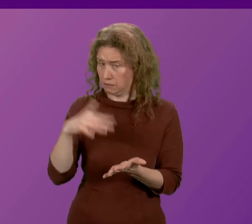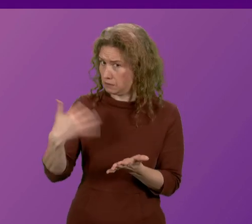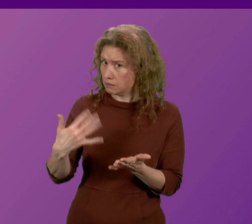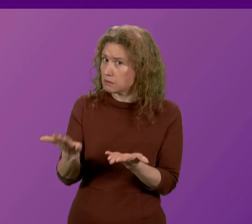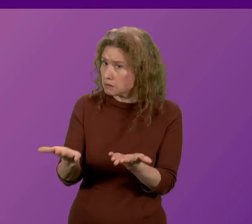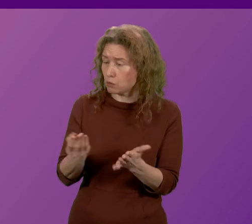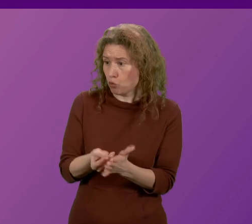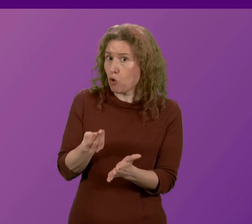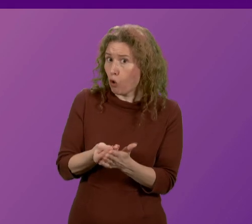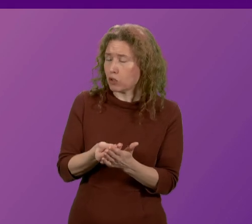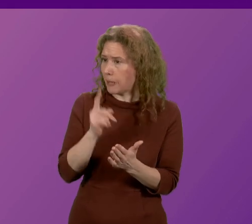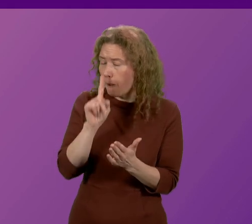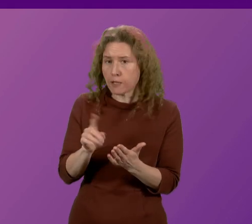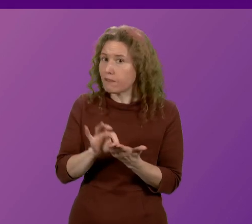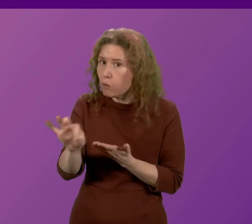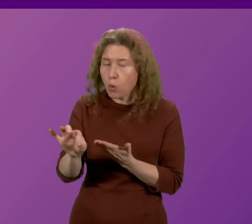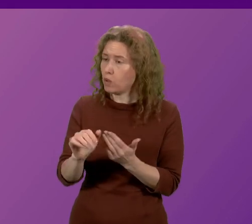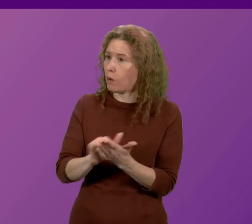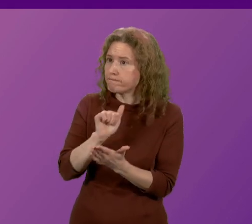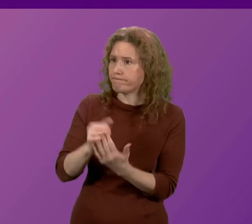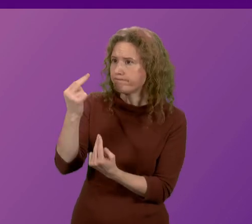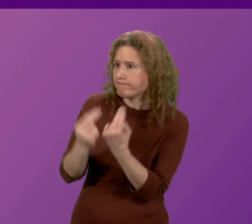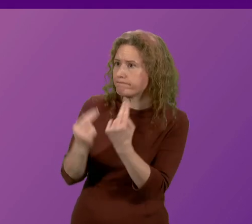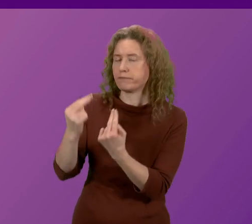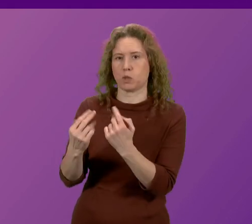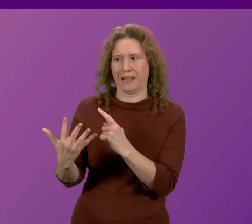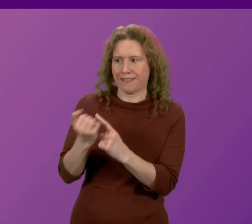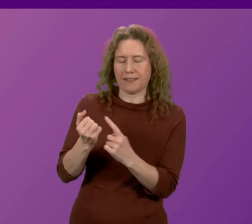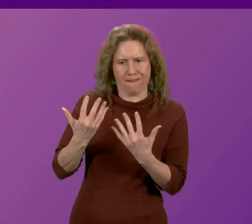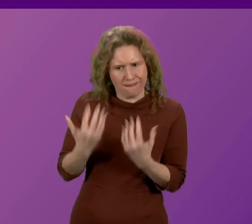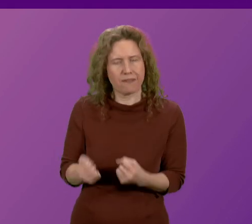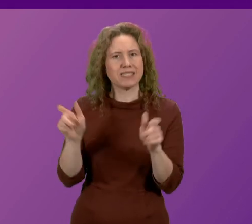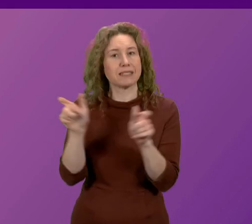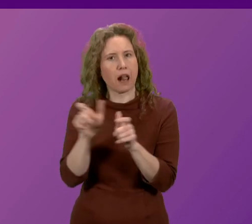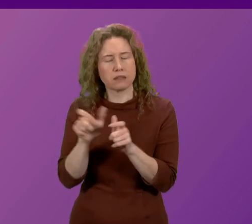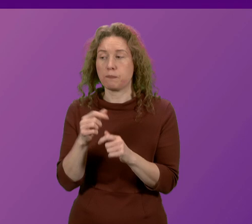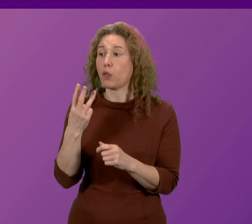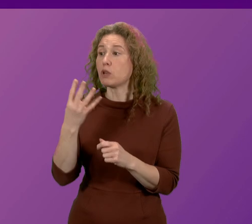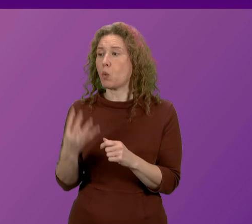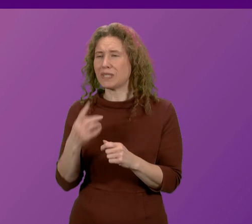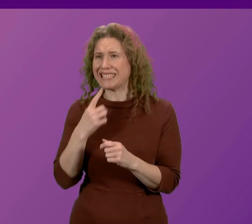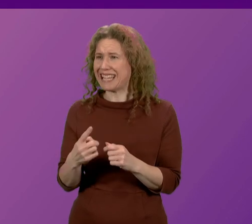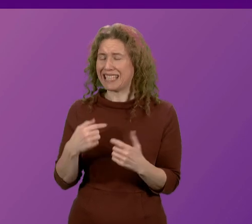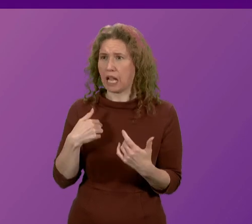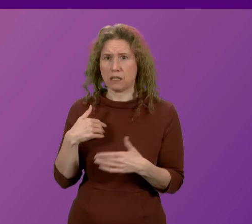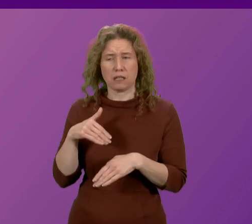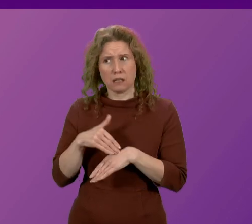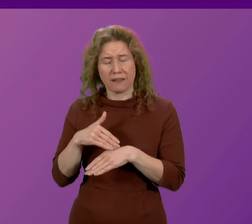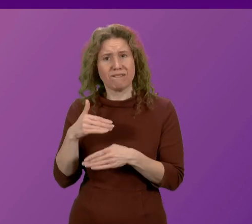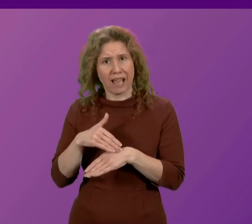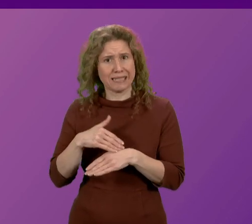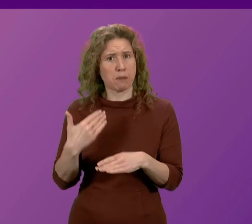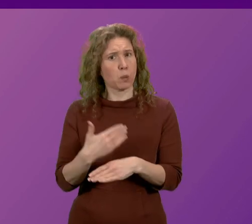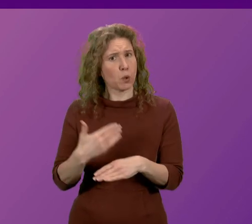to getting this assessment was preventing them from having their dyslexia identified, and three-quarters said it was negatively impacting them in the